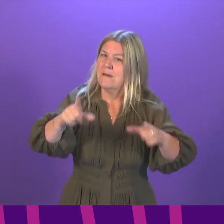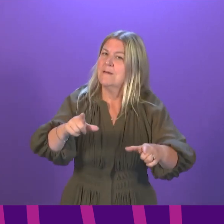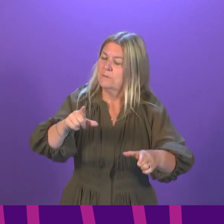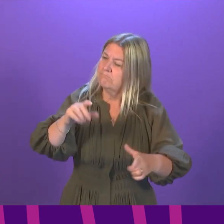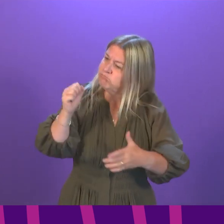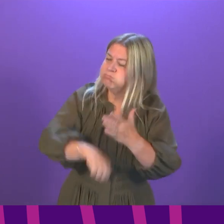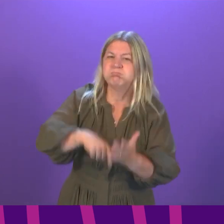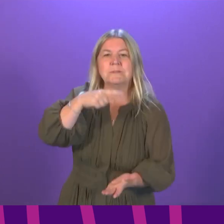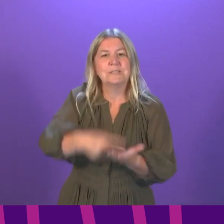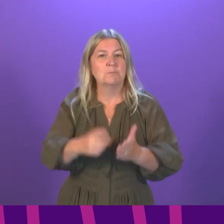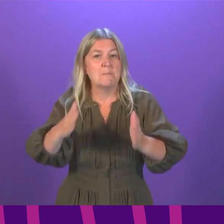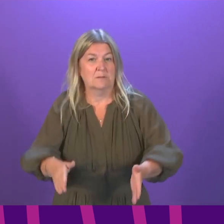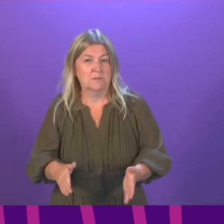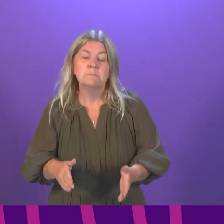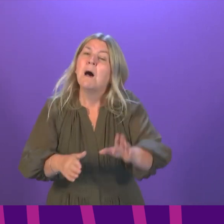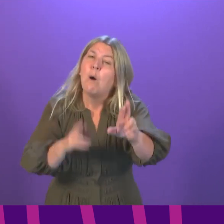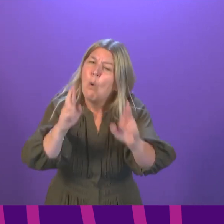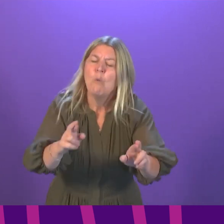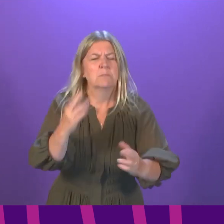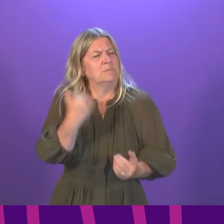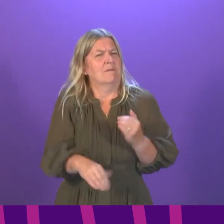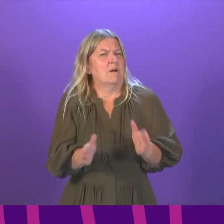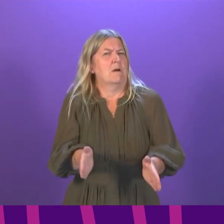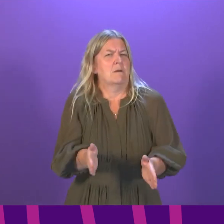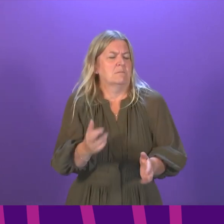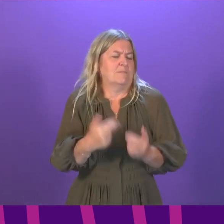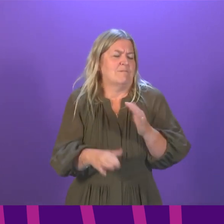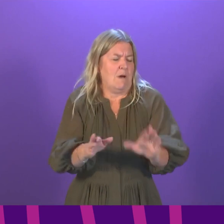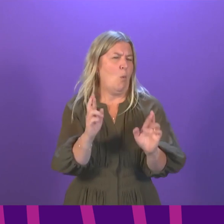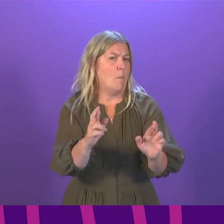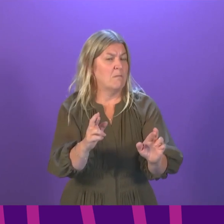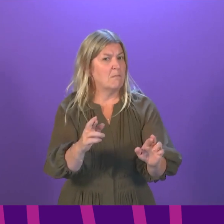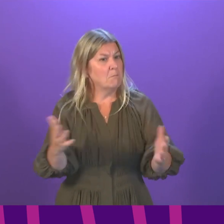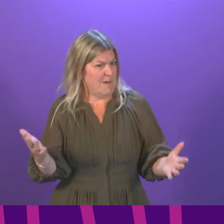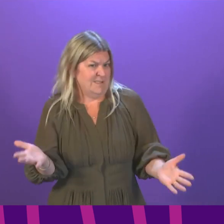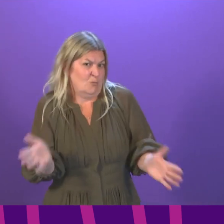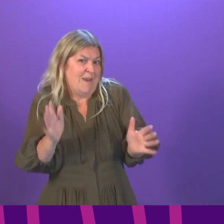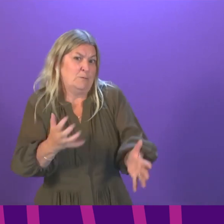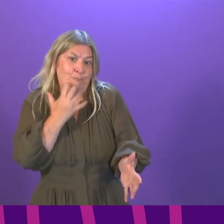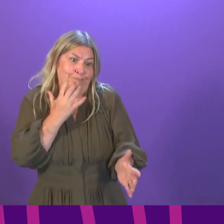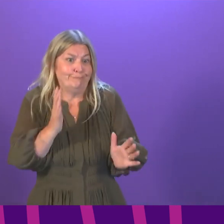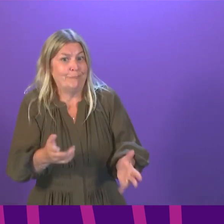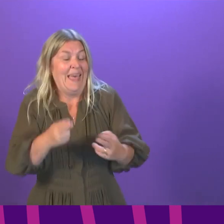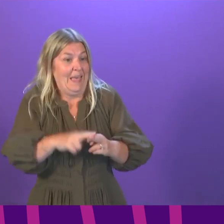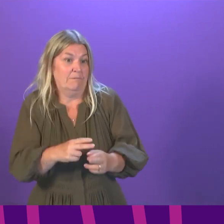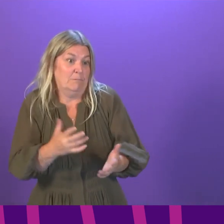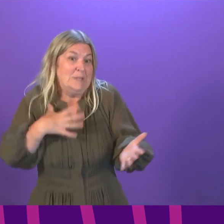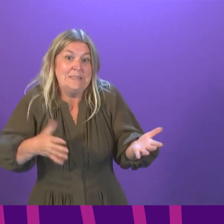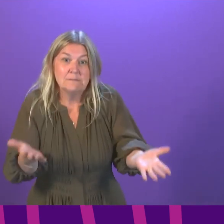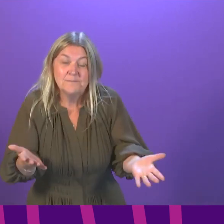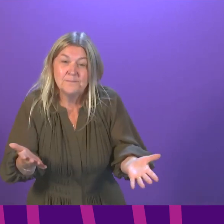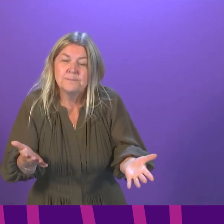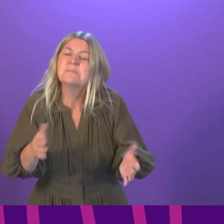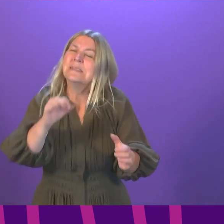however much you hope these decisions will not be necessary. This has been a cautious, sometimes too cautious for some people,